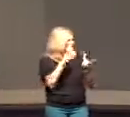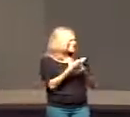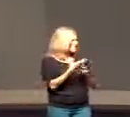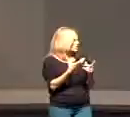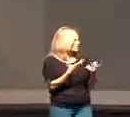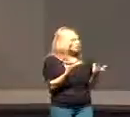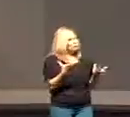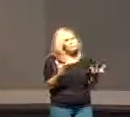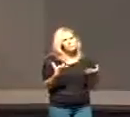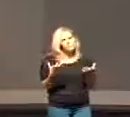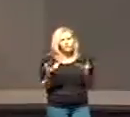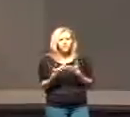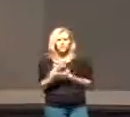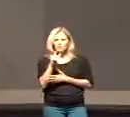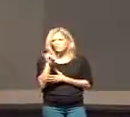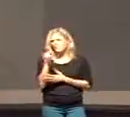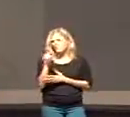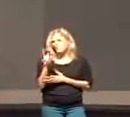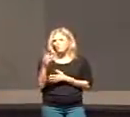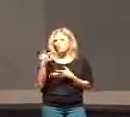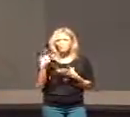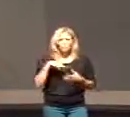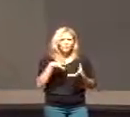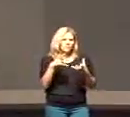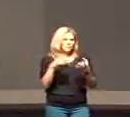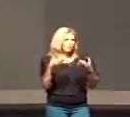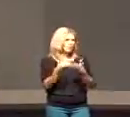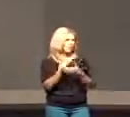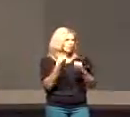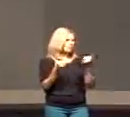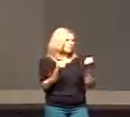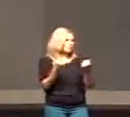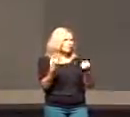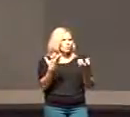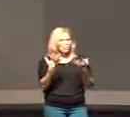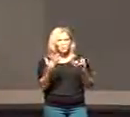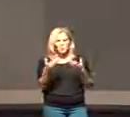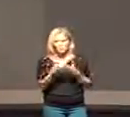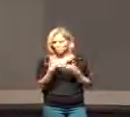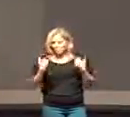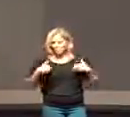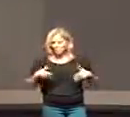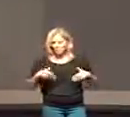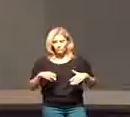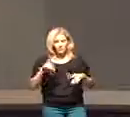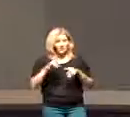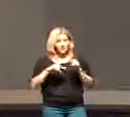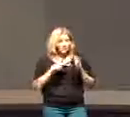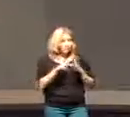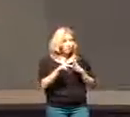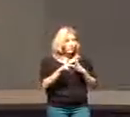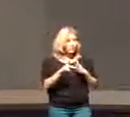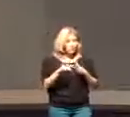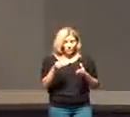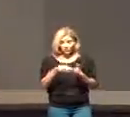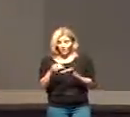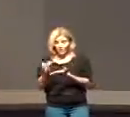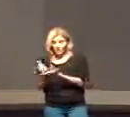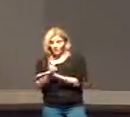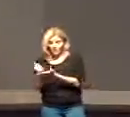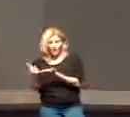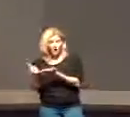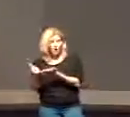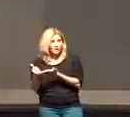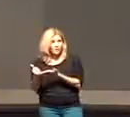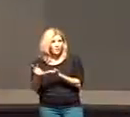well we want the new TV we want the new car we want the new dress we can't afford it so what do we do? we put it on a credit card